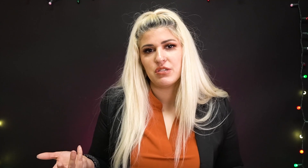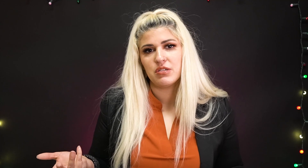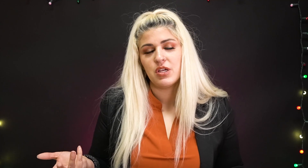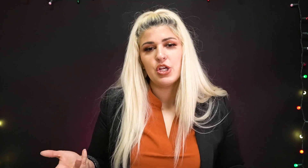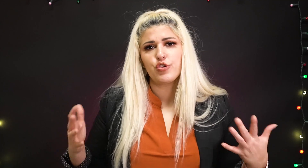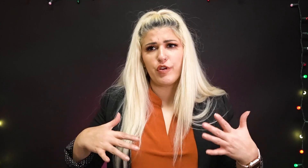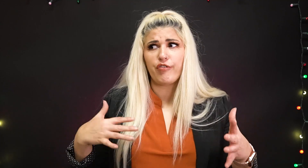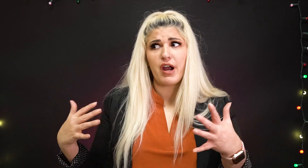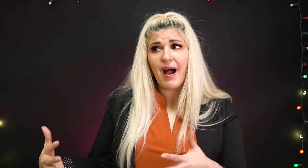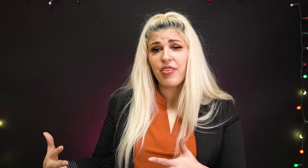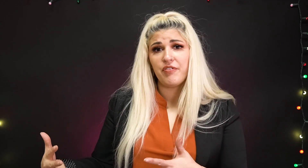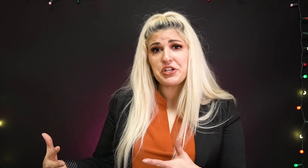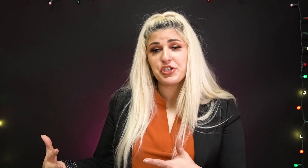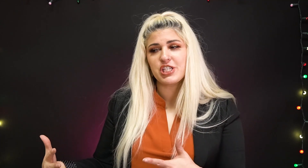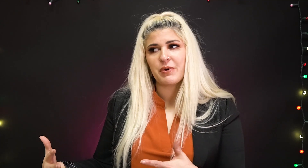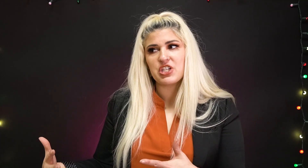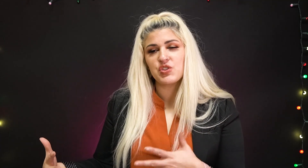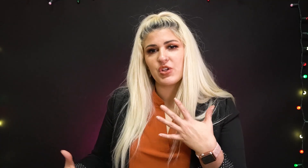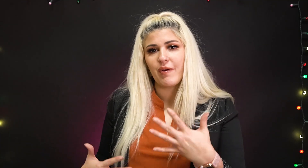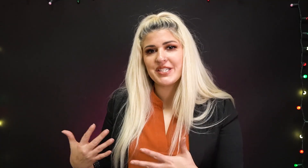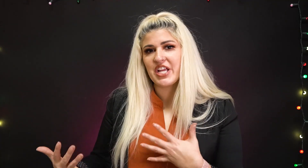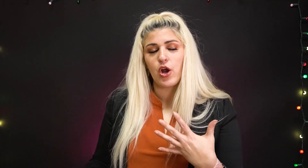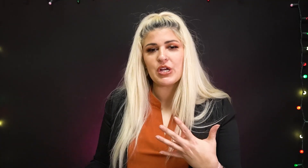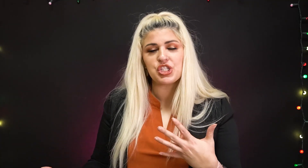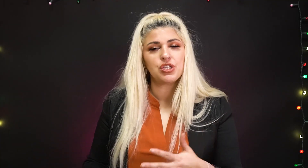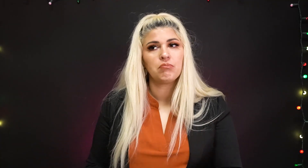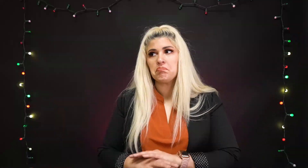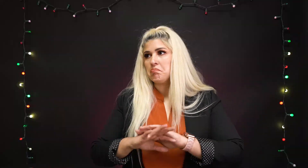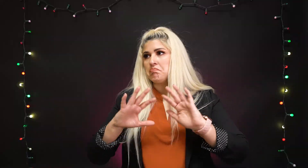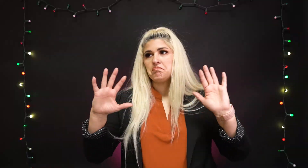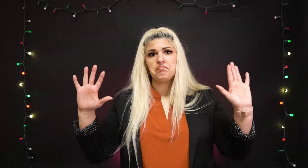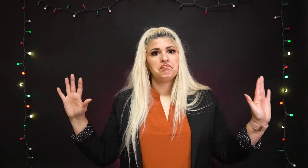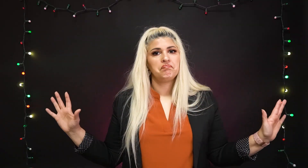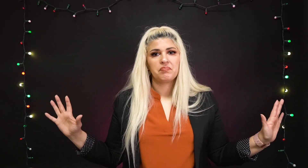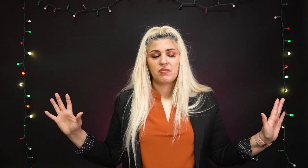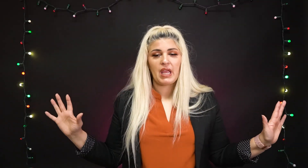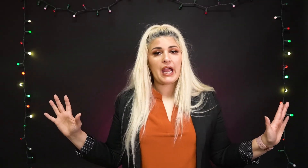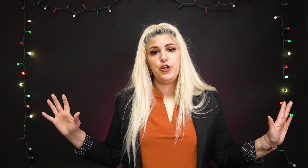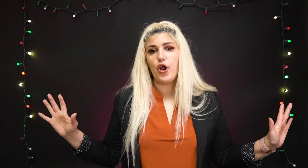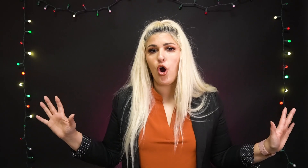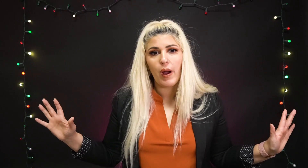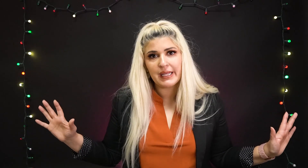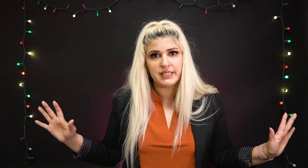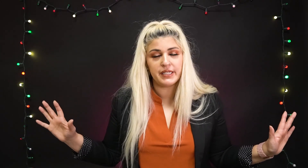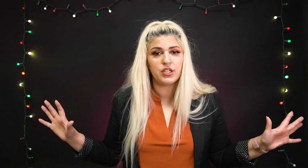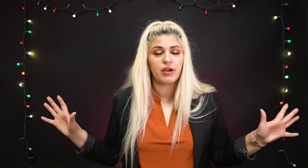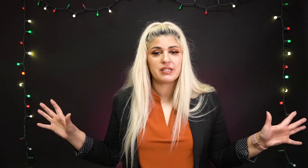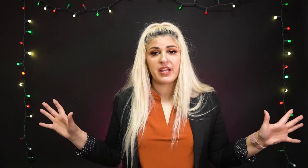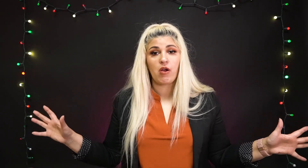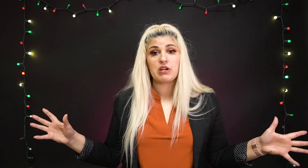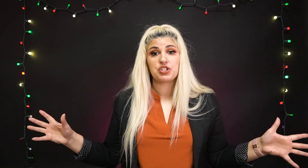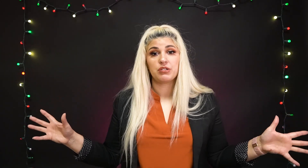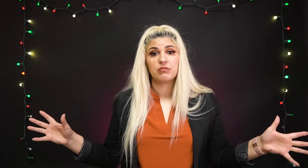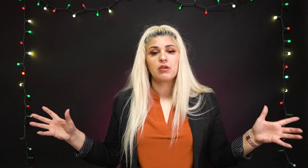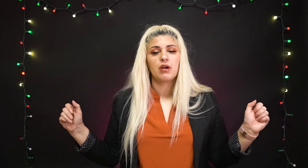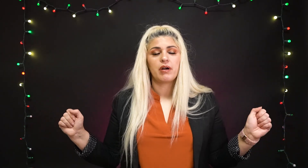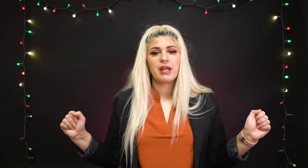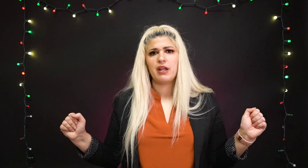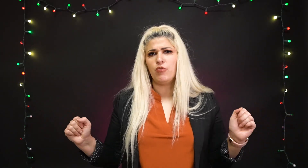so if you forgot the facial expressions when you're asking a question i got no idea you're asking a question right and